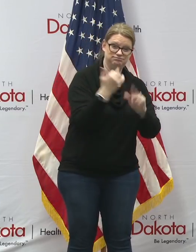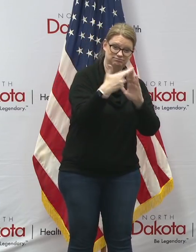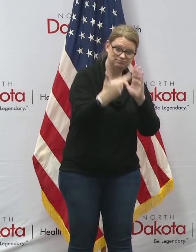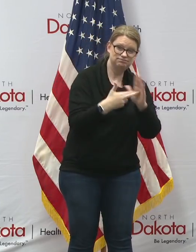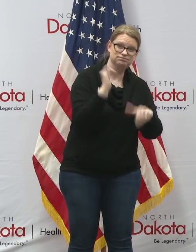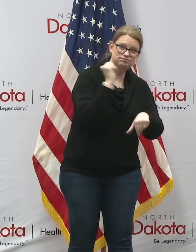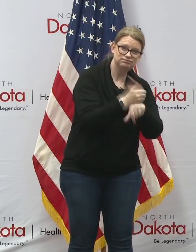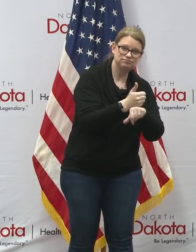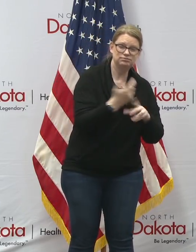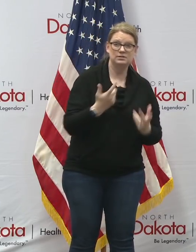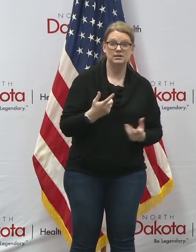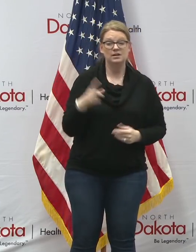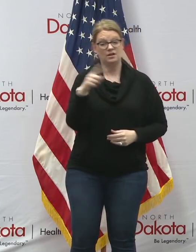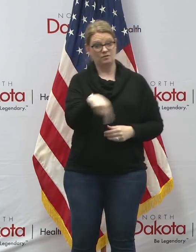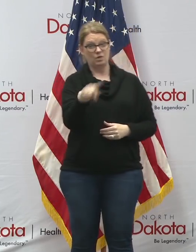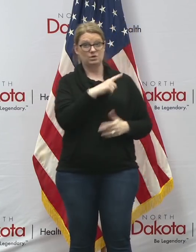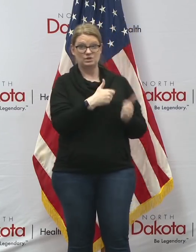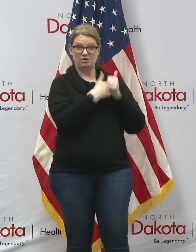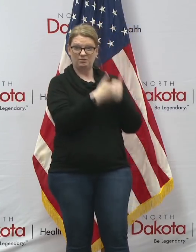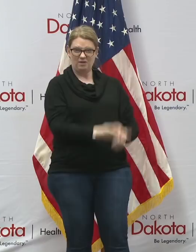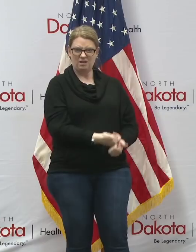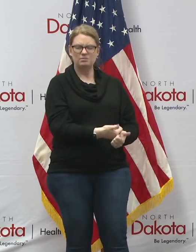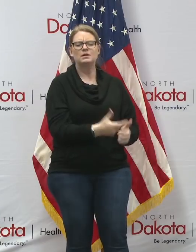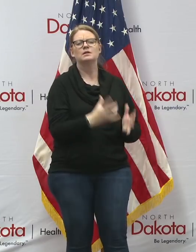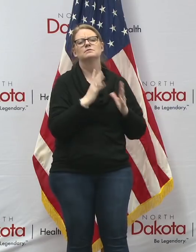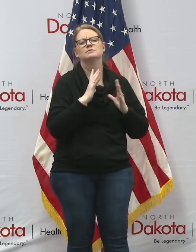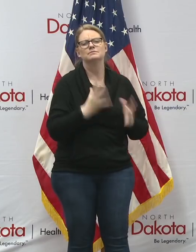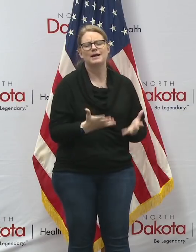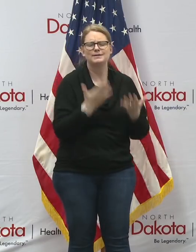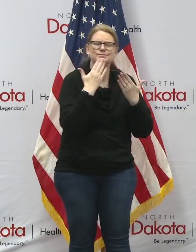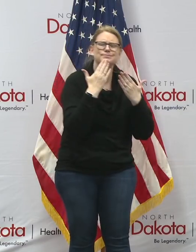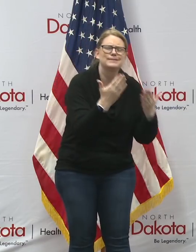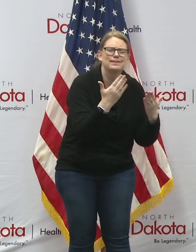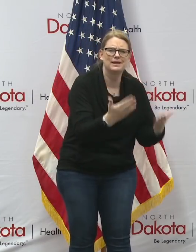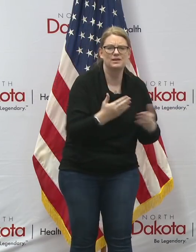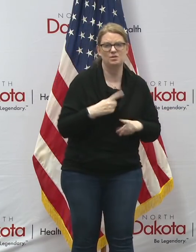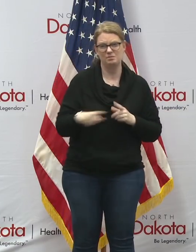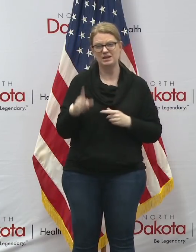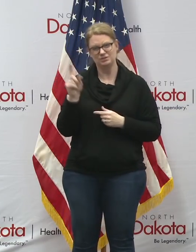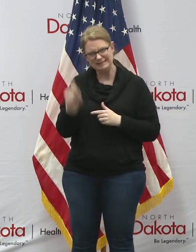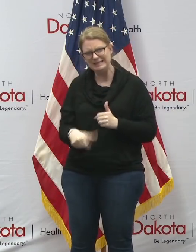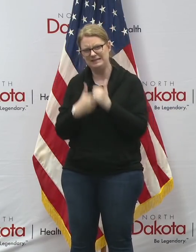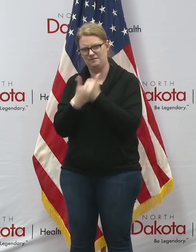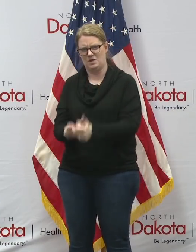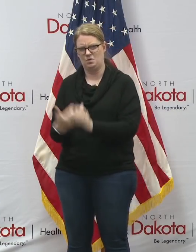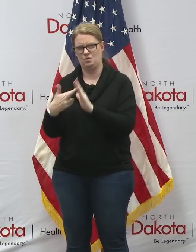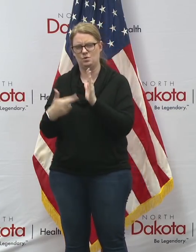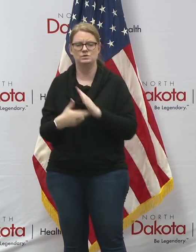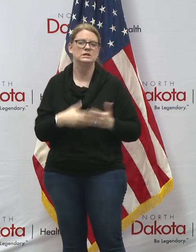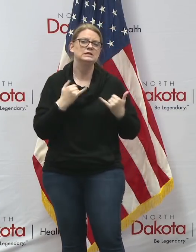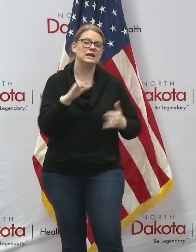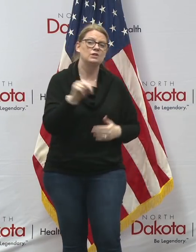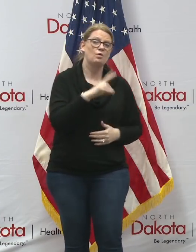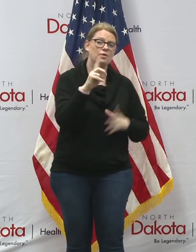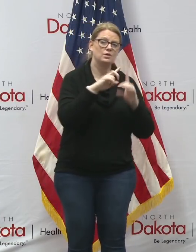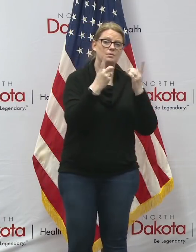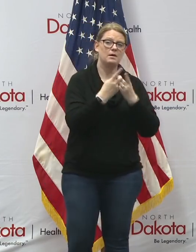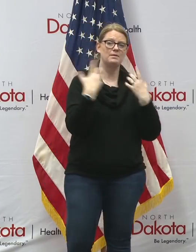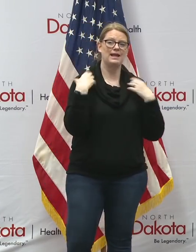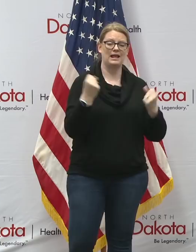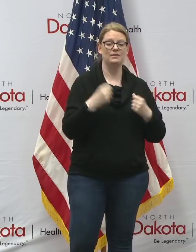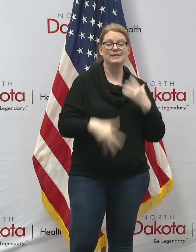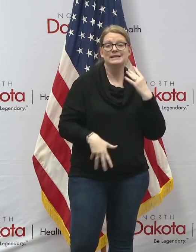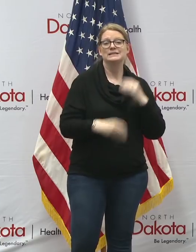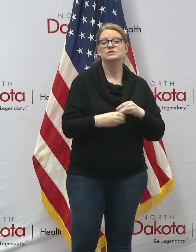people that are that are following those those orders today the North Dakota Department of Health confirmed 12